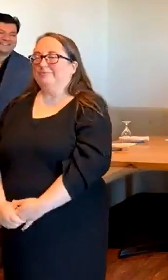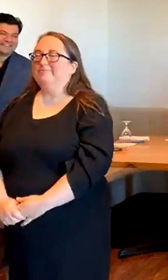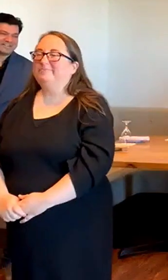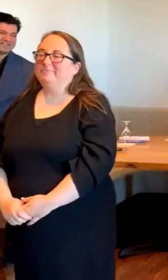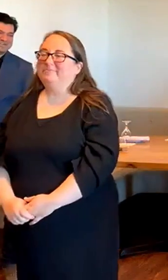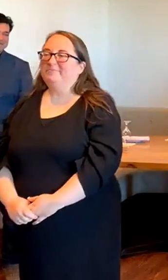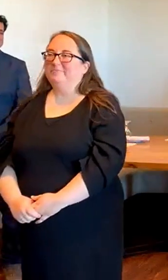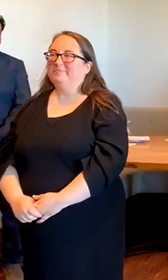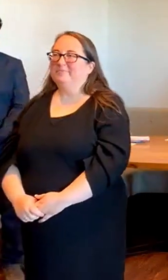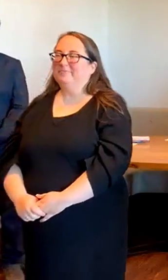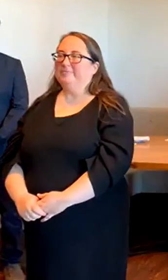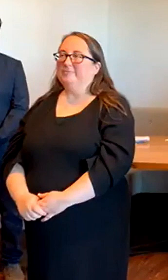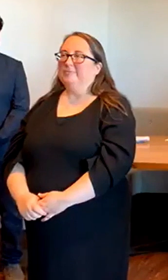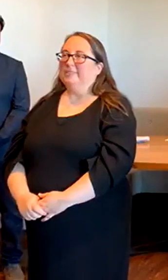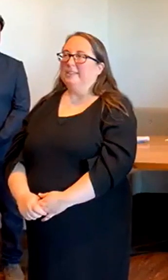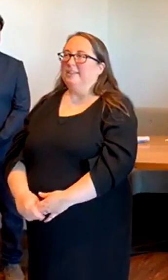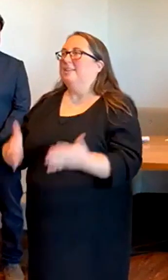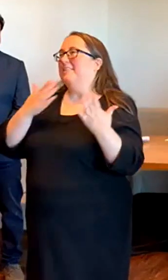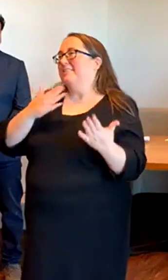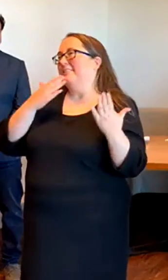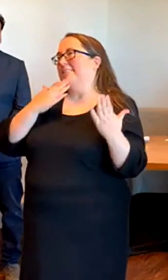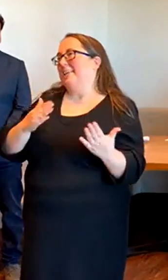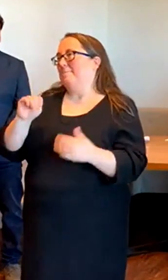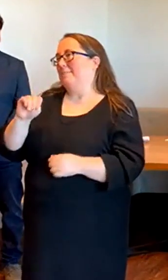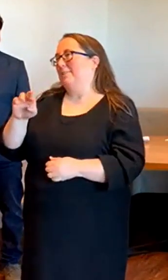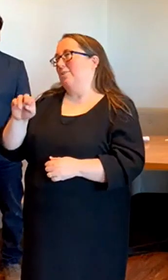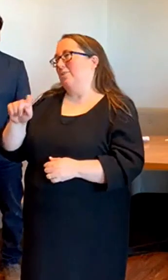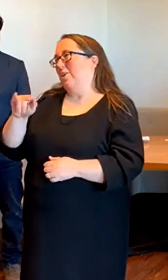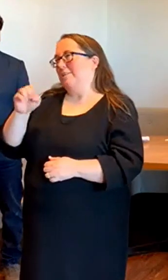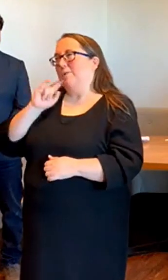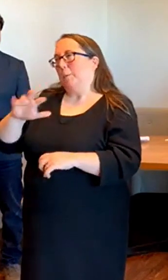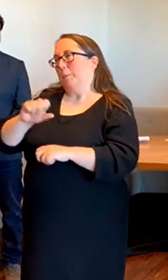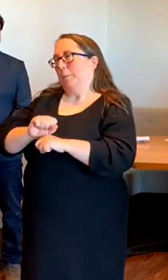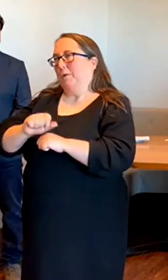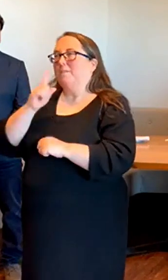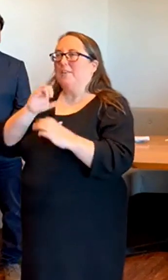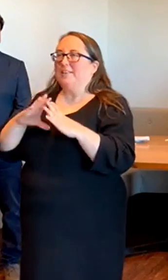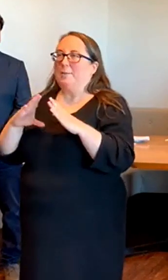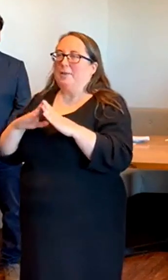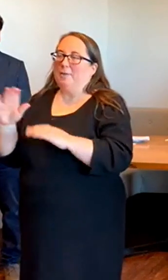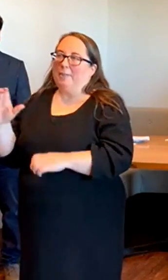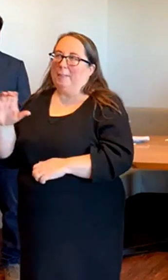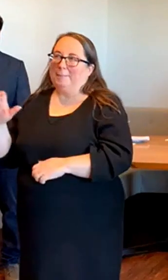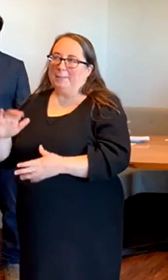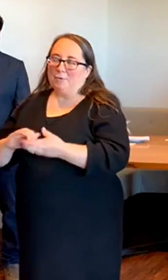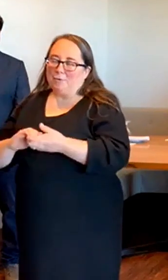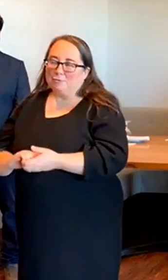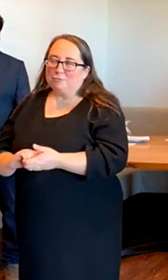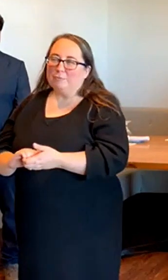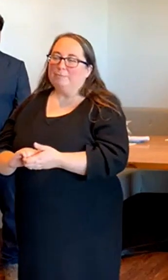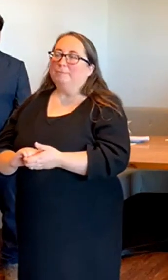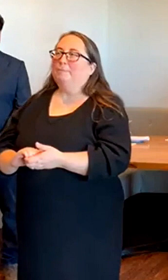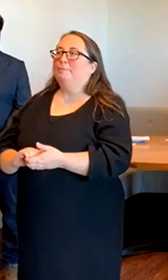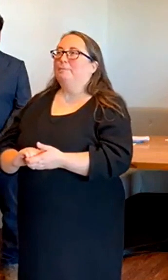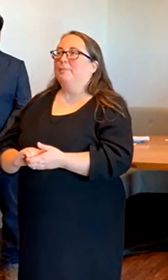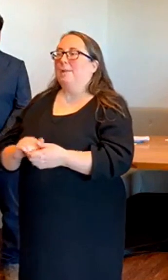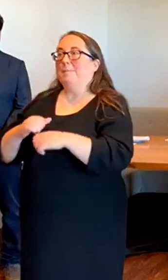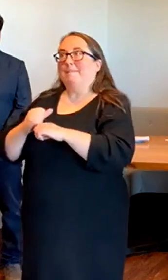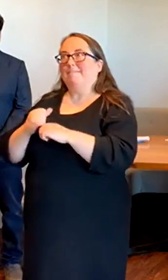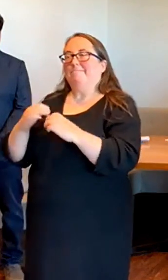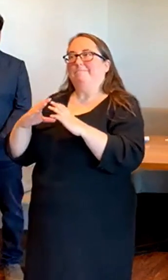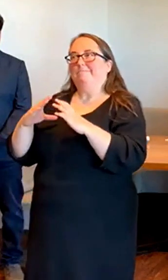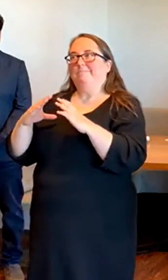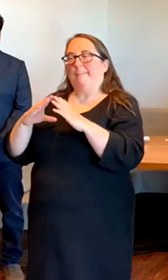Thank you, Mr. Dodge, for your work on behalf of the Downtown Columbia Partnership in positioning Downtown Columbia as a top destination